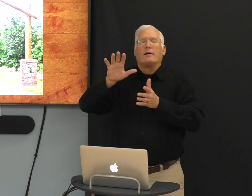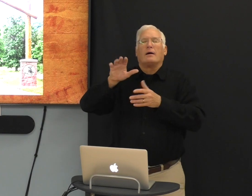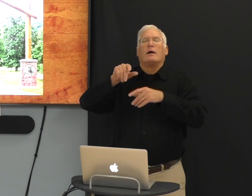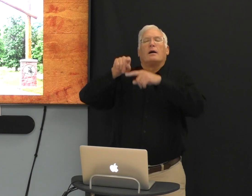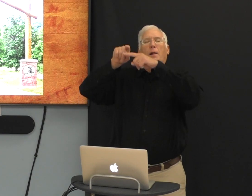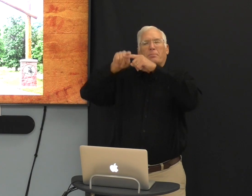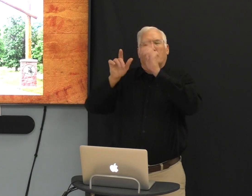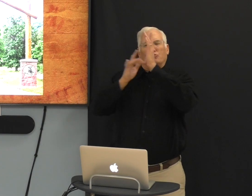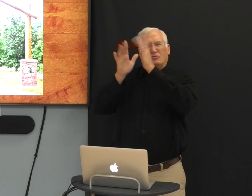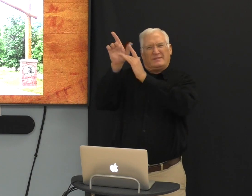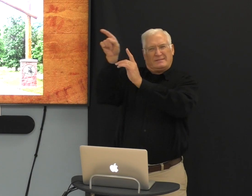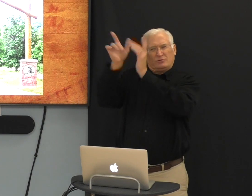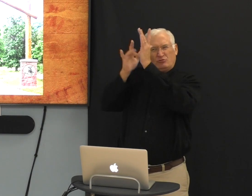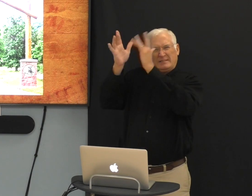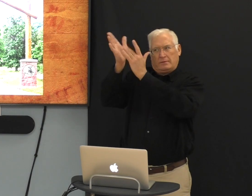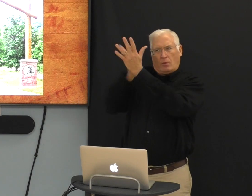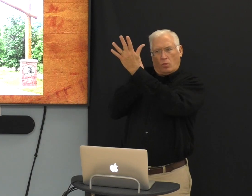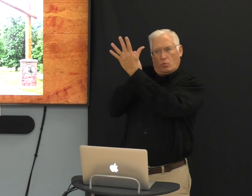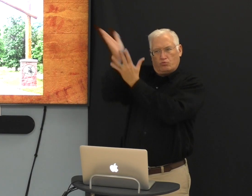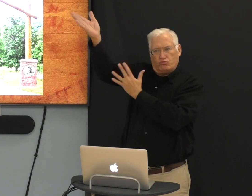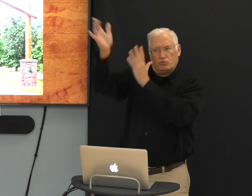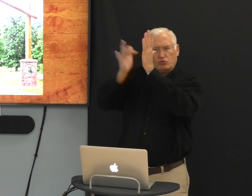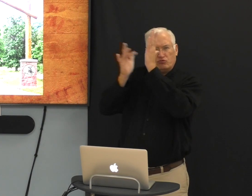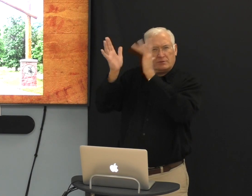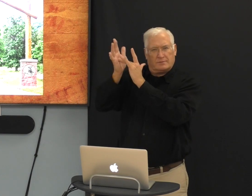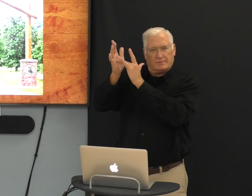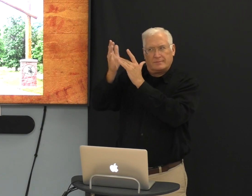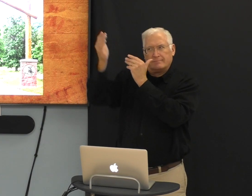I needed to learn that I needed to depend on Jesus.